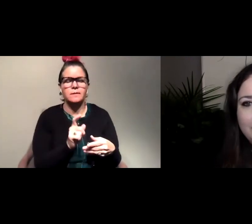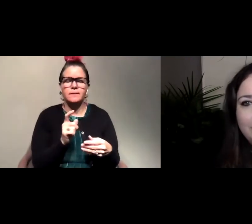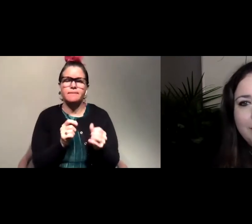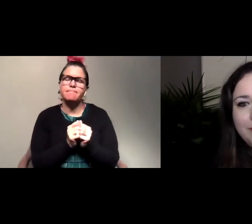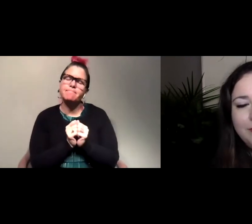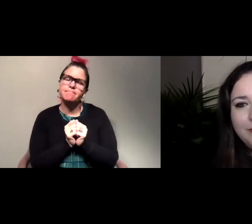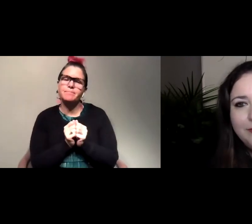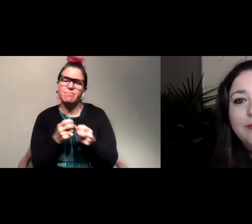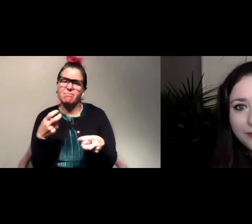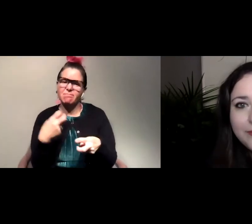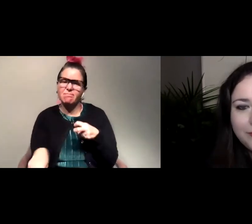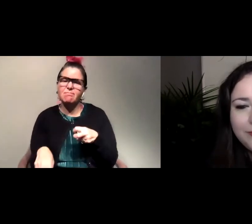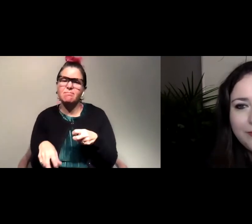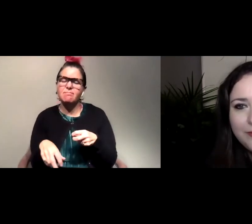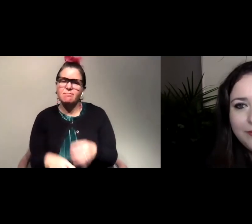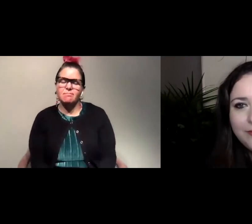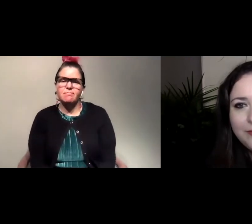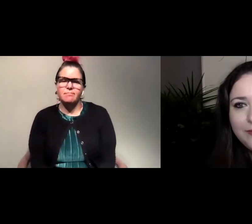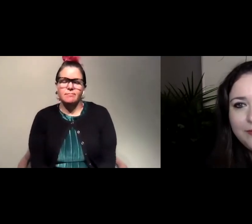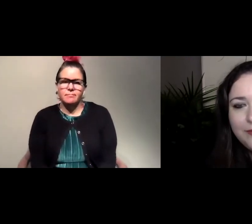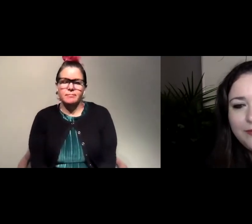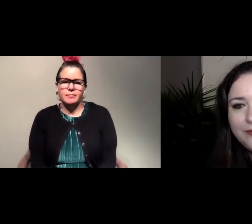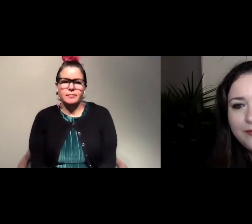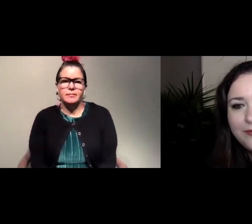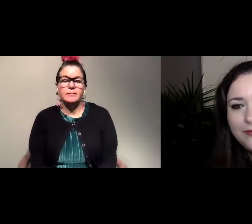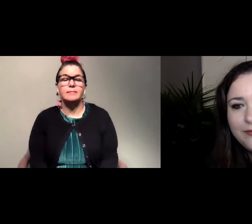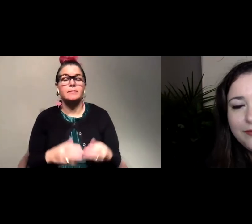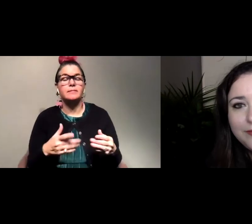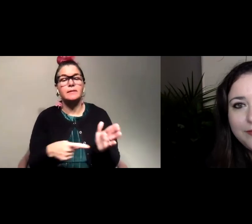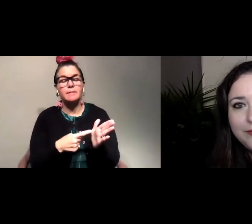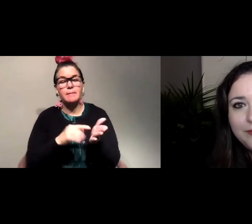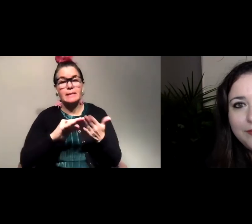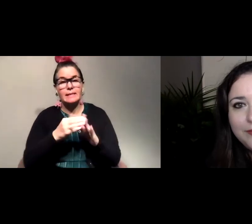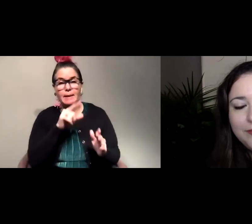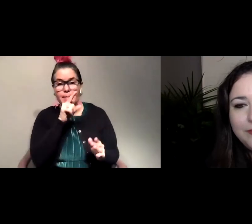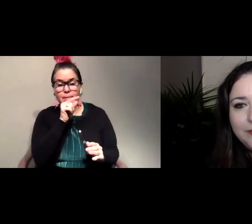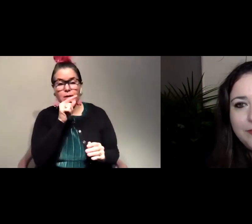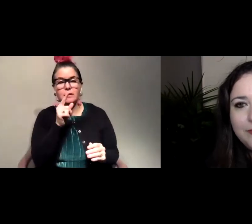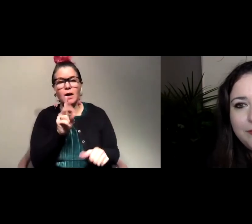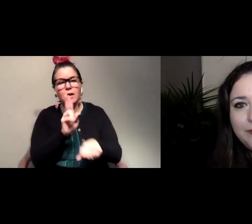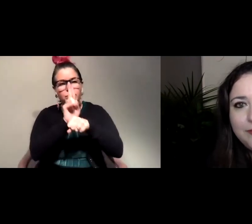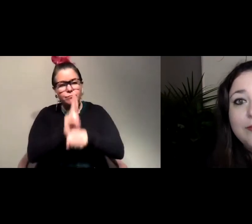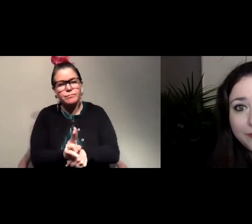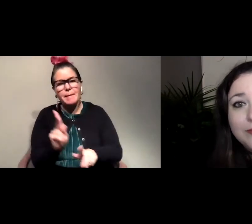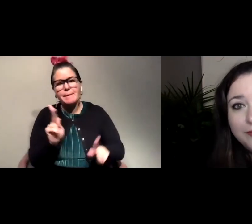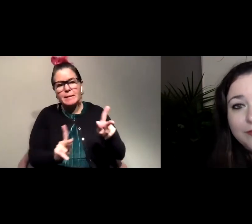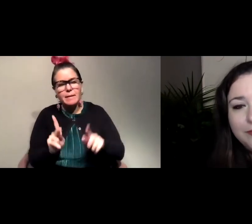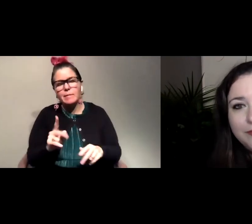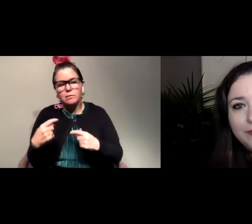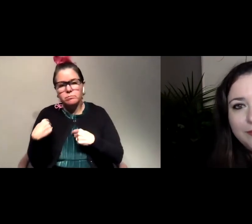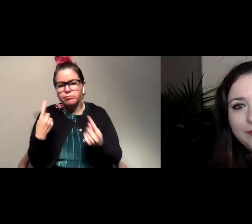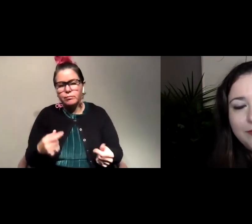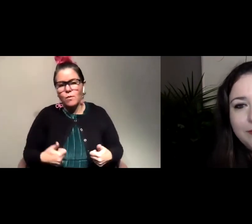difficult. Um, sometimes the birds in the city are actually, because they're around people their whole lives, um,